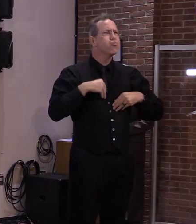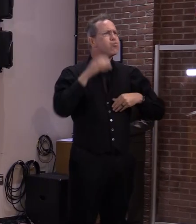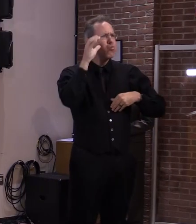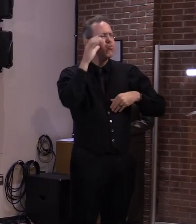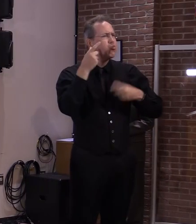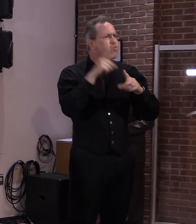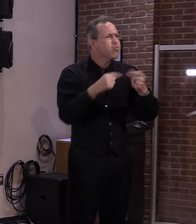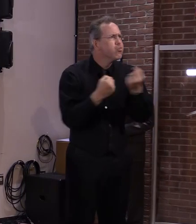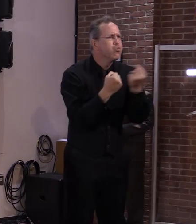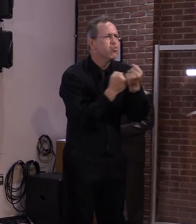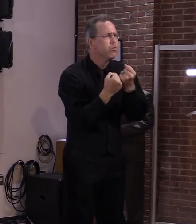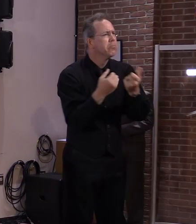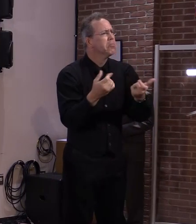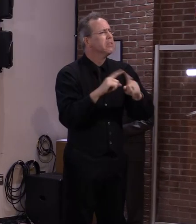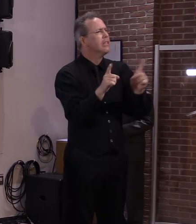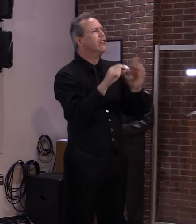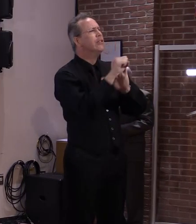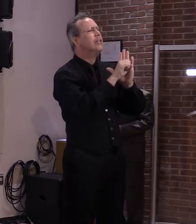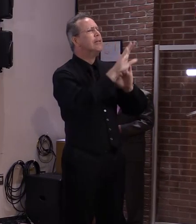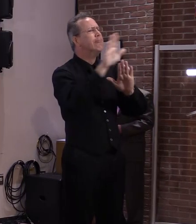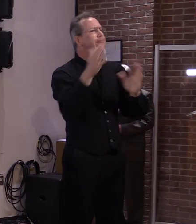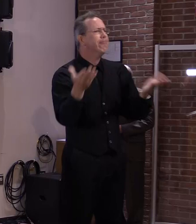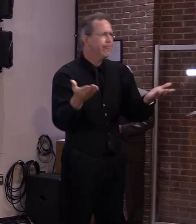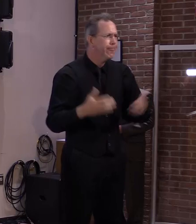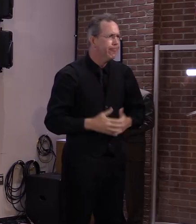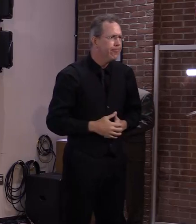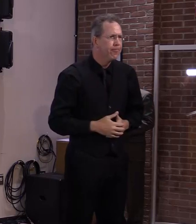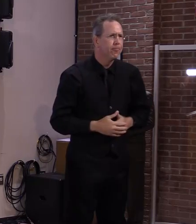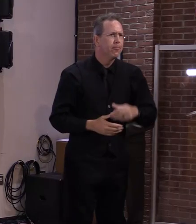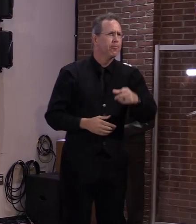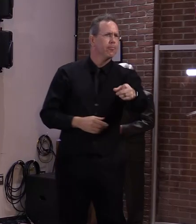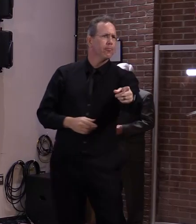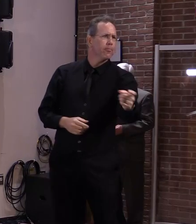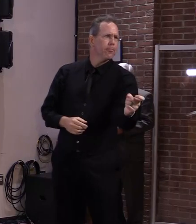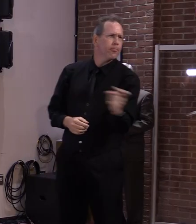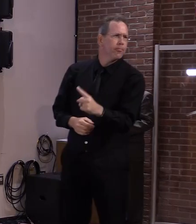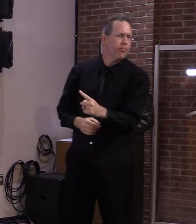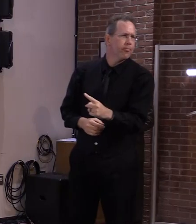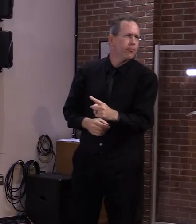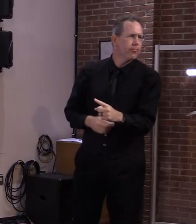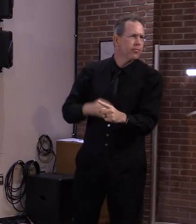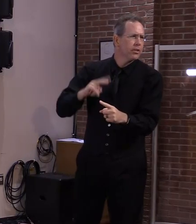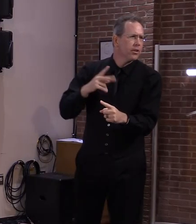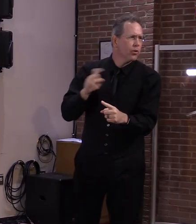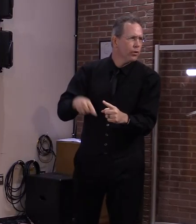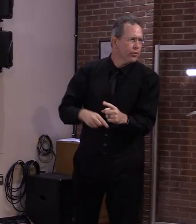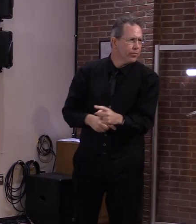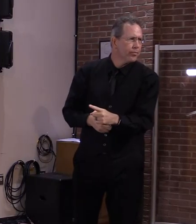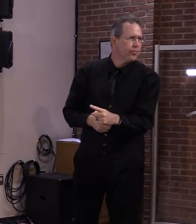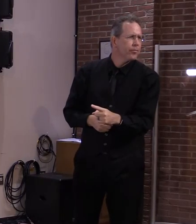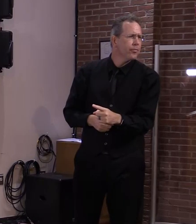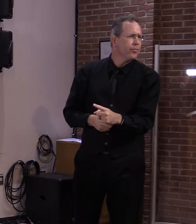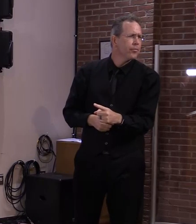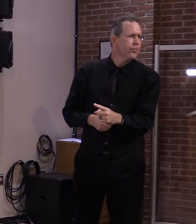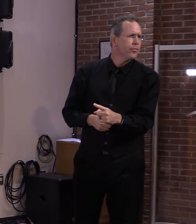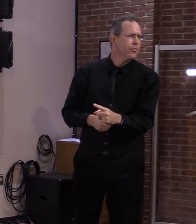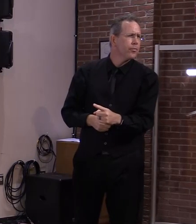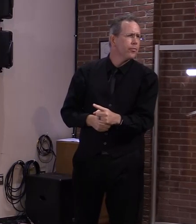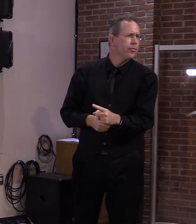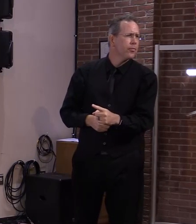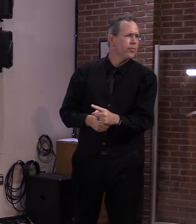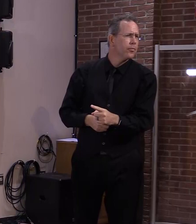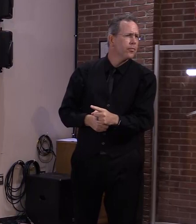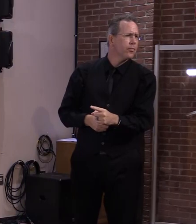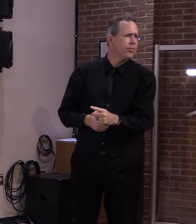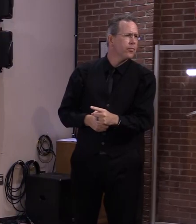I want to confirm lifting all remaining restrictions means no masks, no capacity limits when it comes to